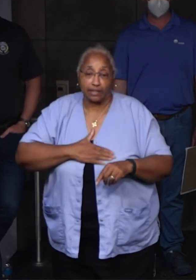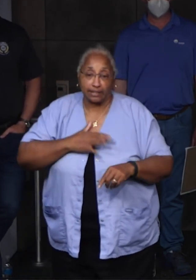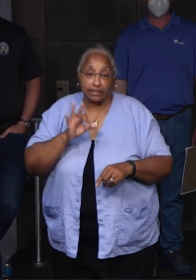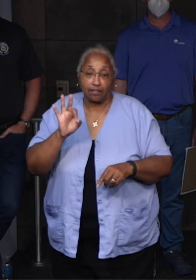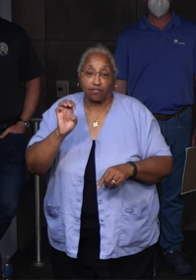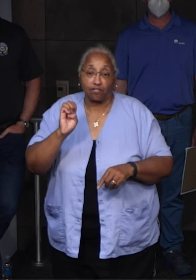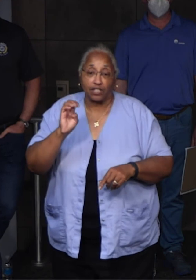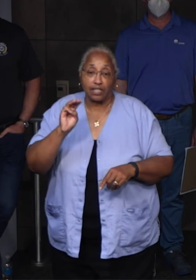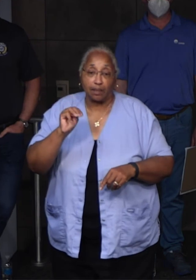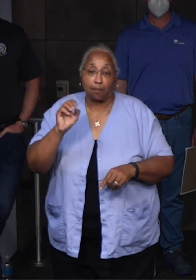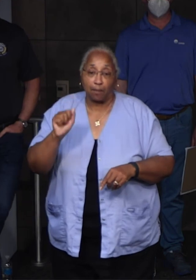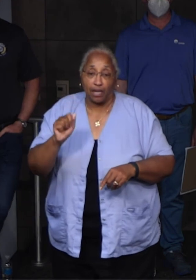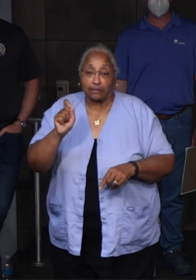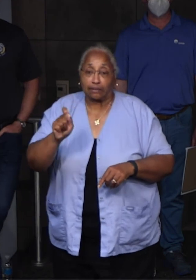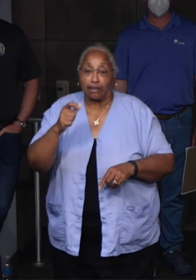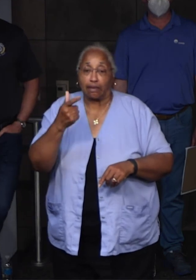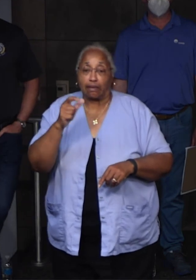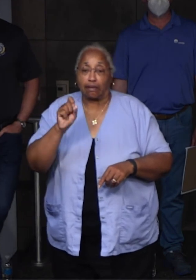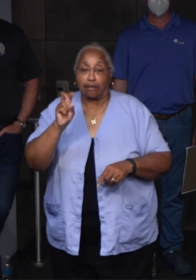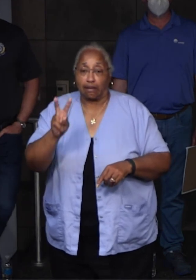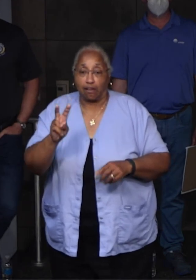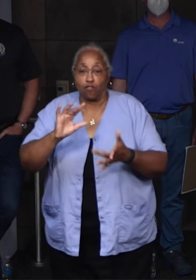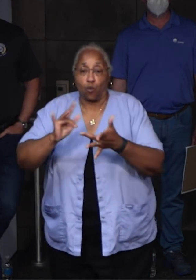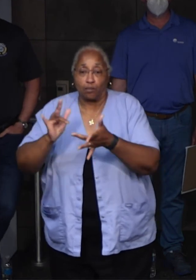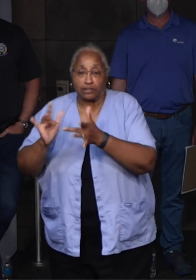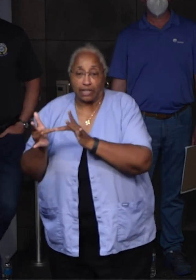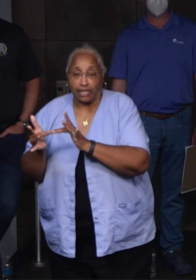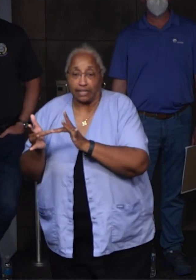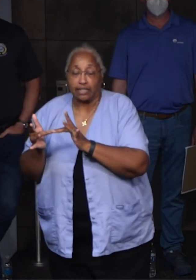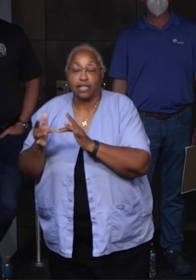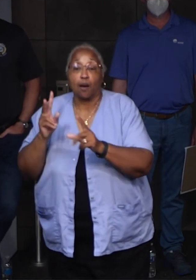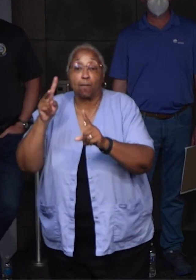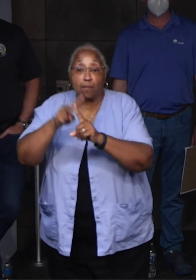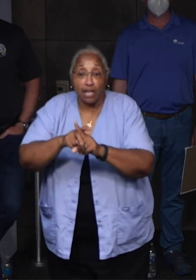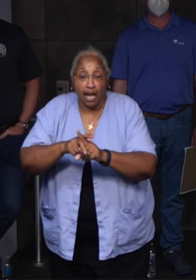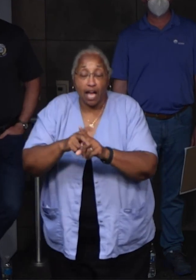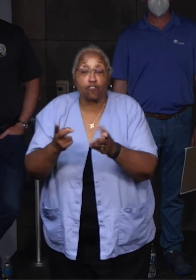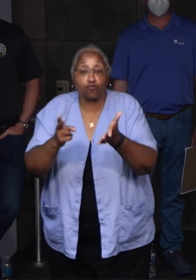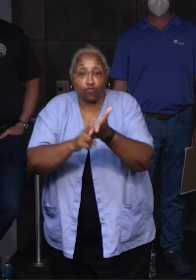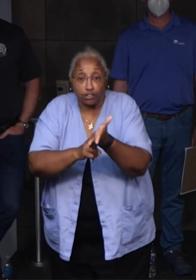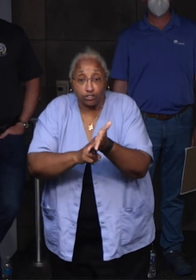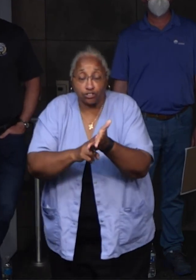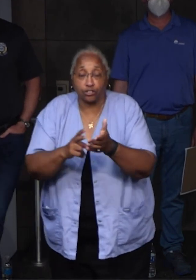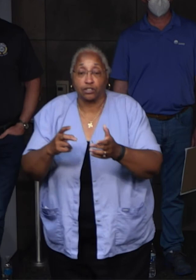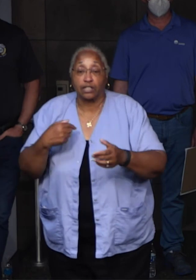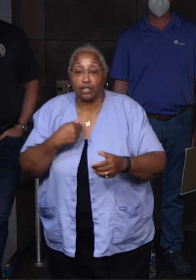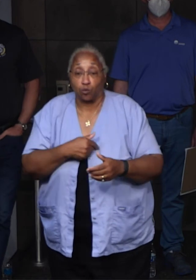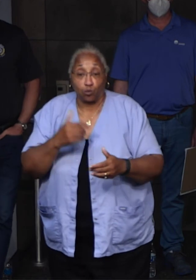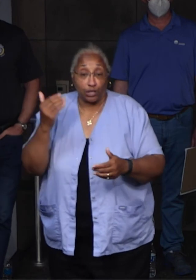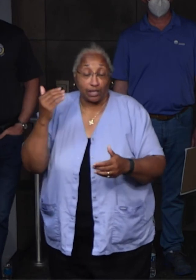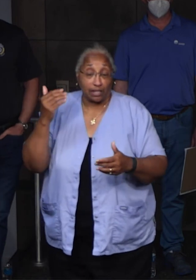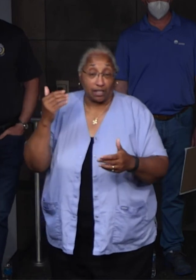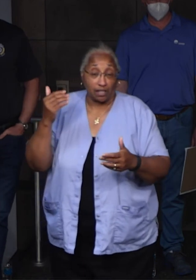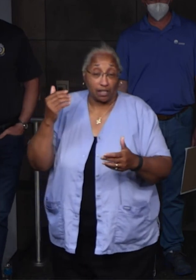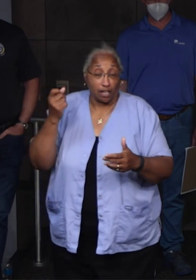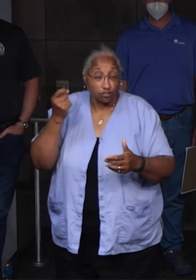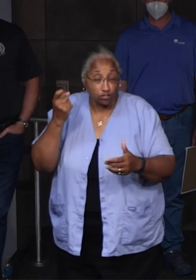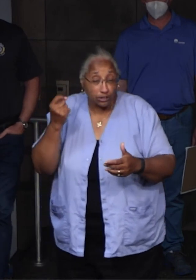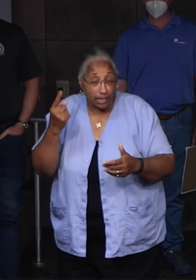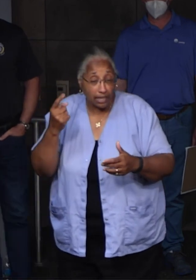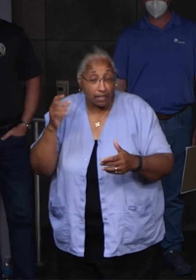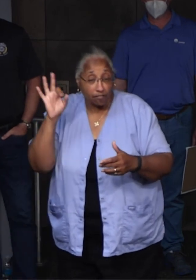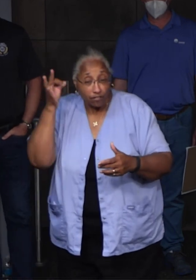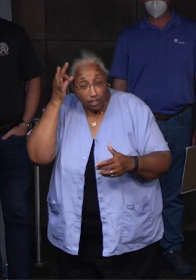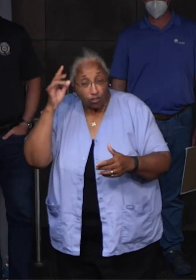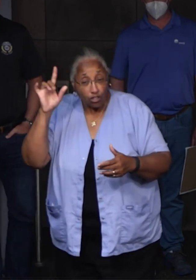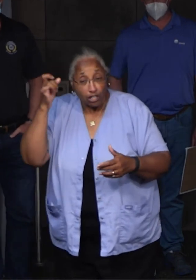website, apply for it, get yourself registered. Hopefully, we'll have more answers. And as we do, as we understand the federal government regulations